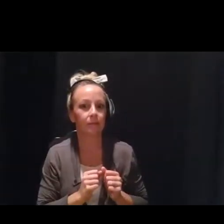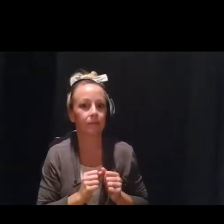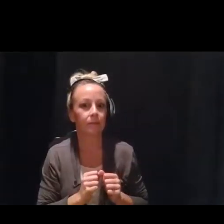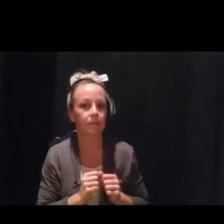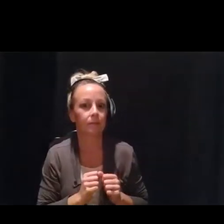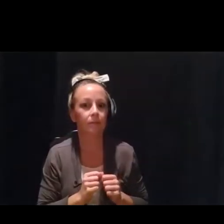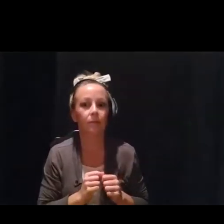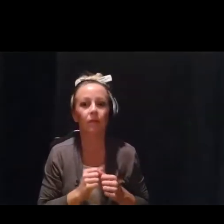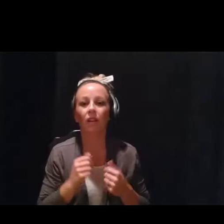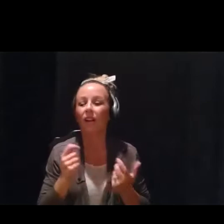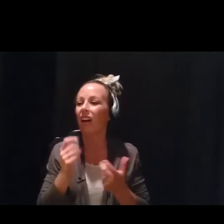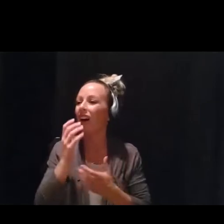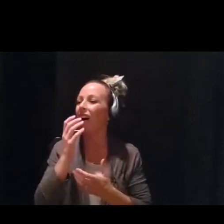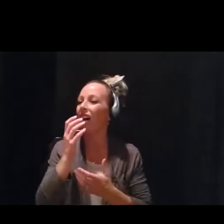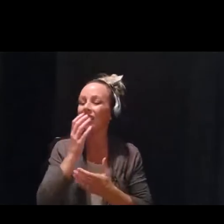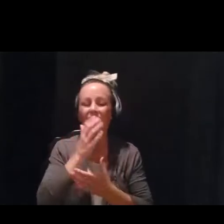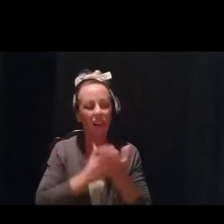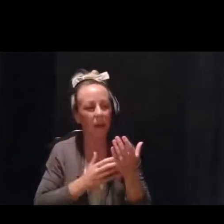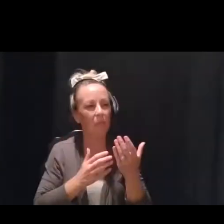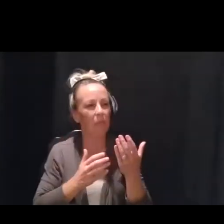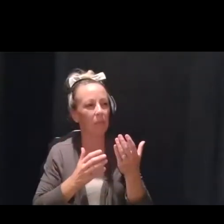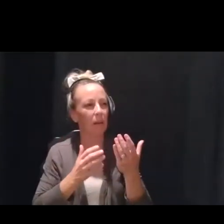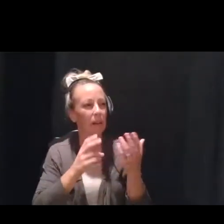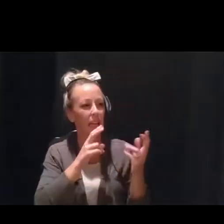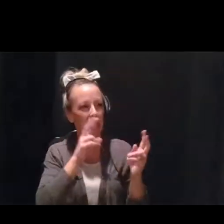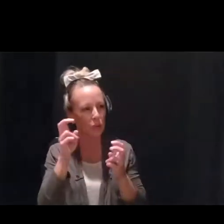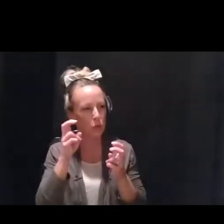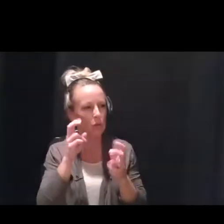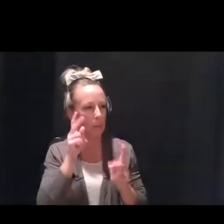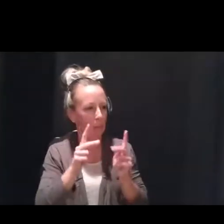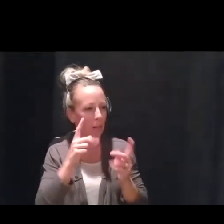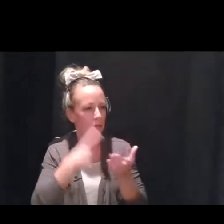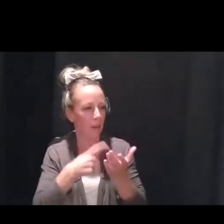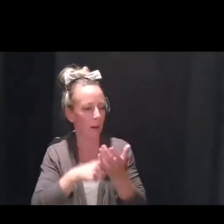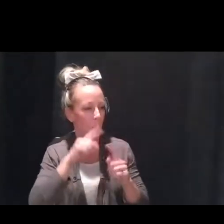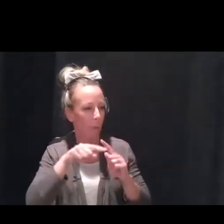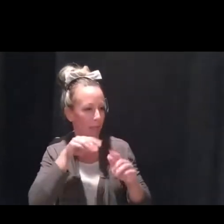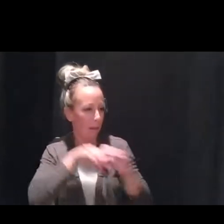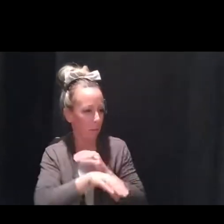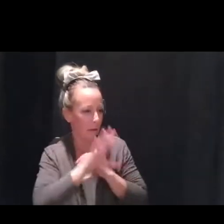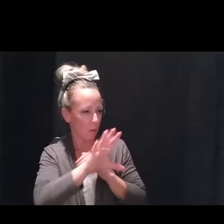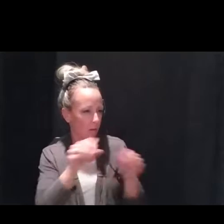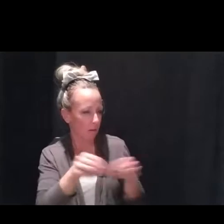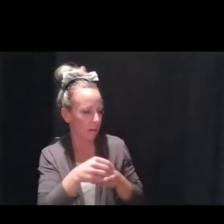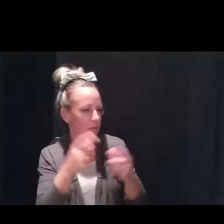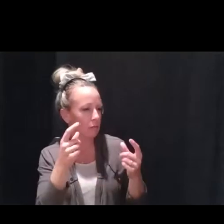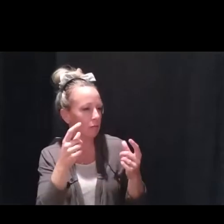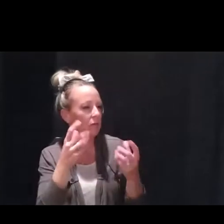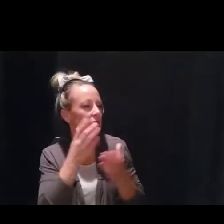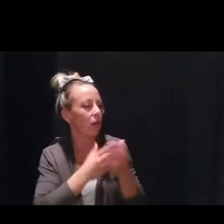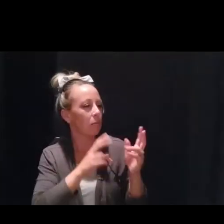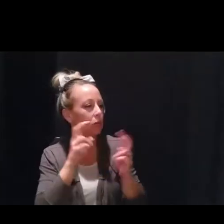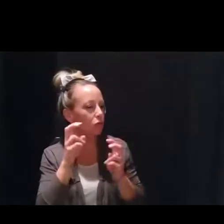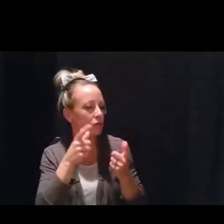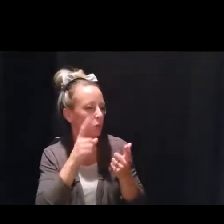What are some of the things people talk about when they come in? Well, I think, if anything,